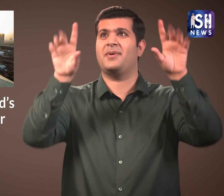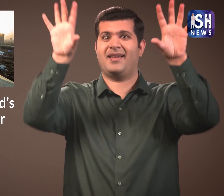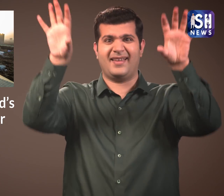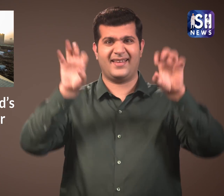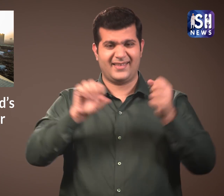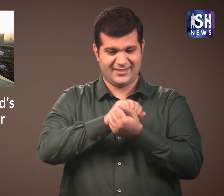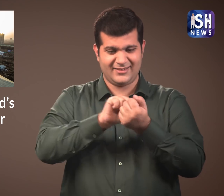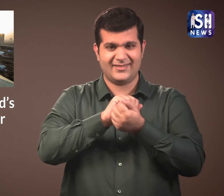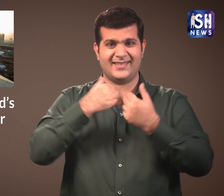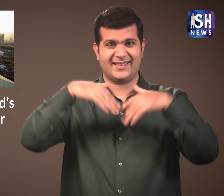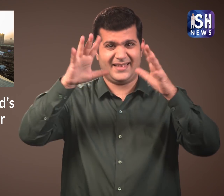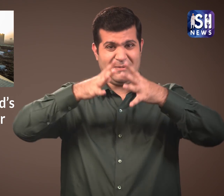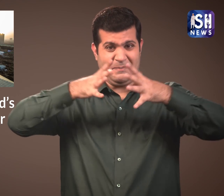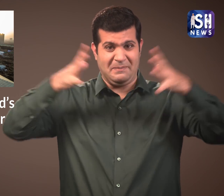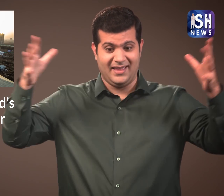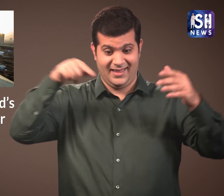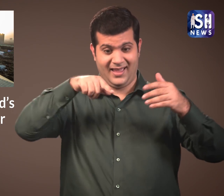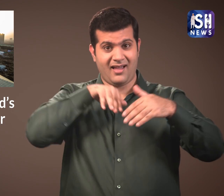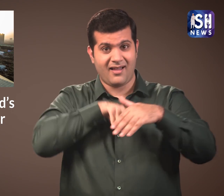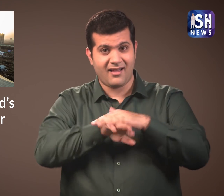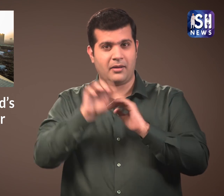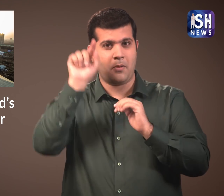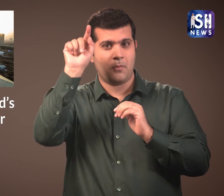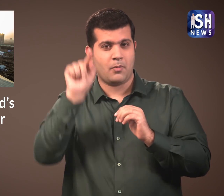Let me tell you some facts about this air purifier.